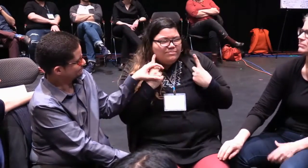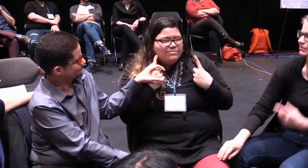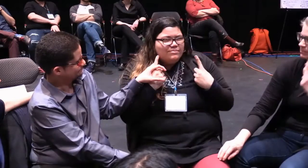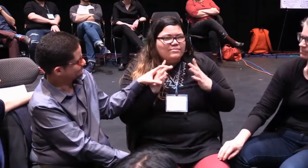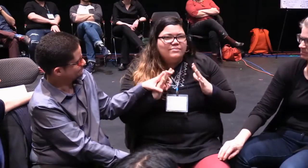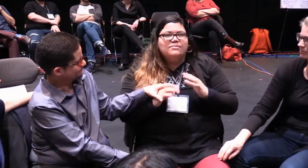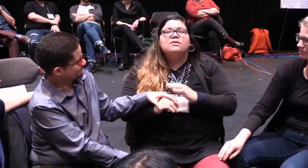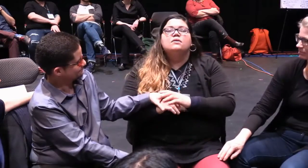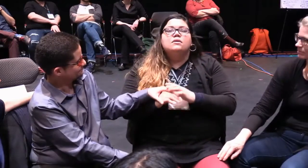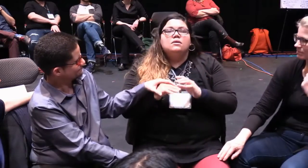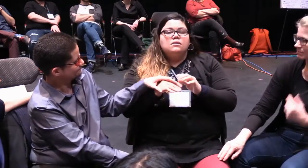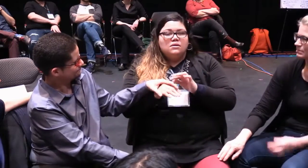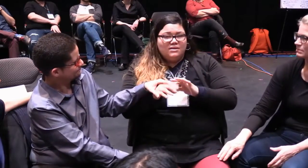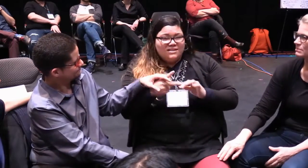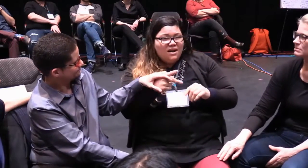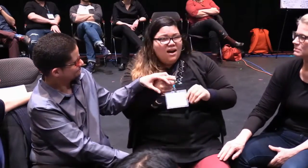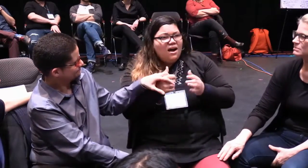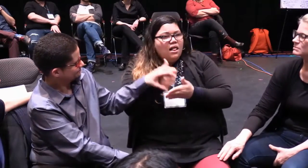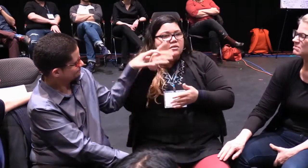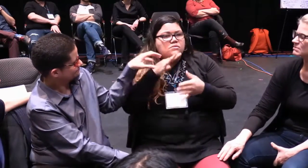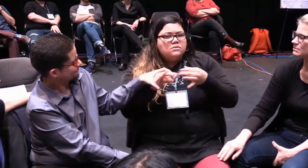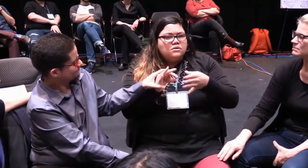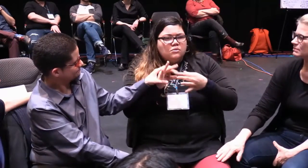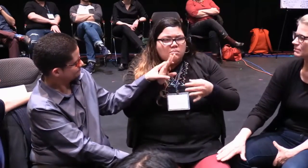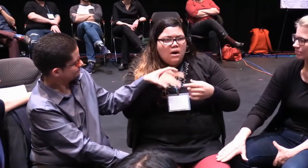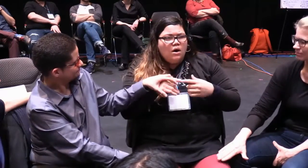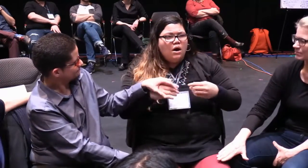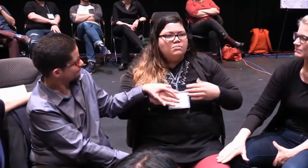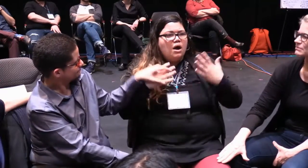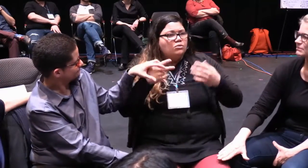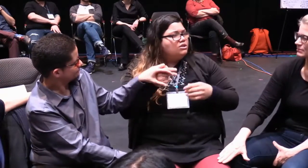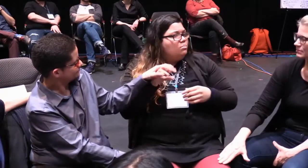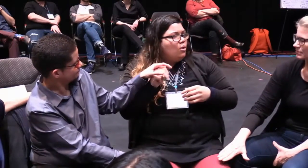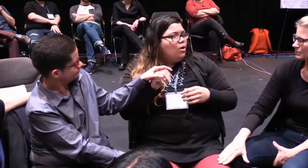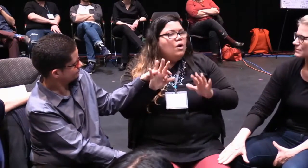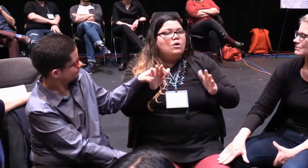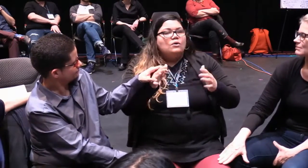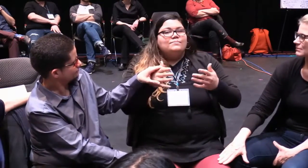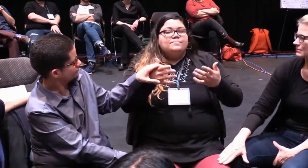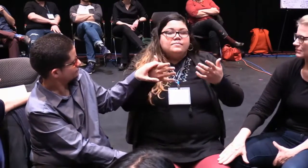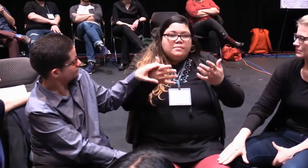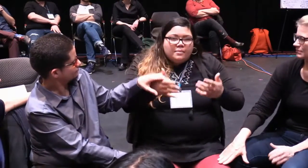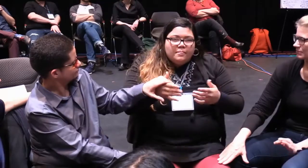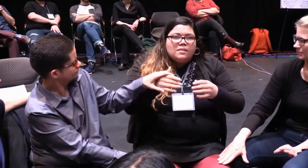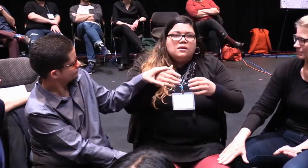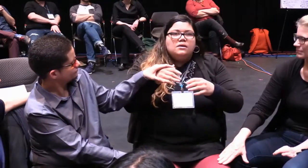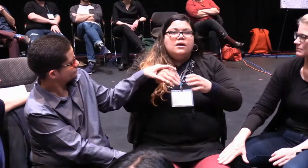And we're part of this process completely because of the way this is happening.